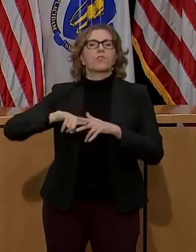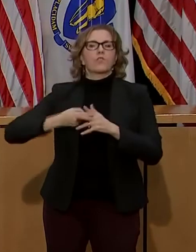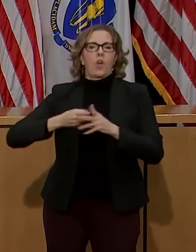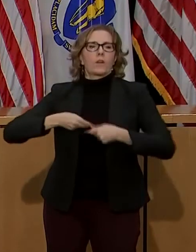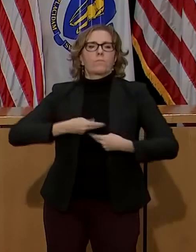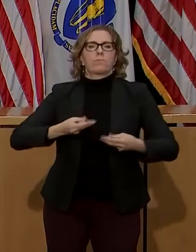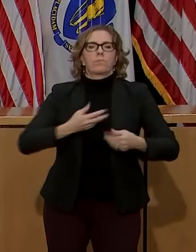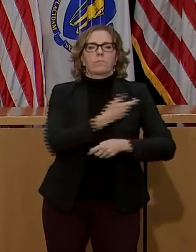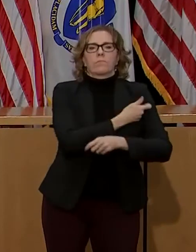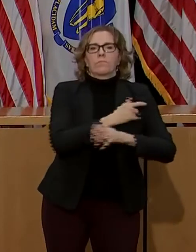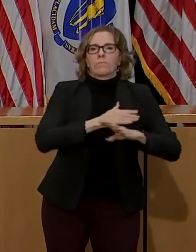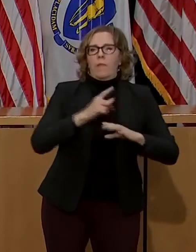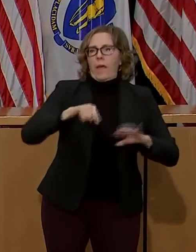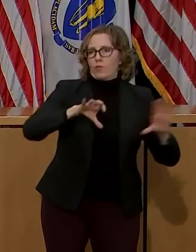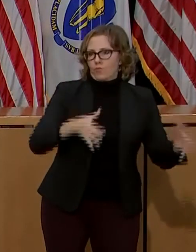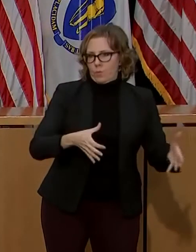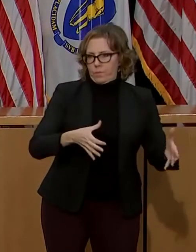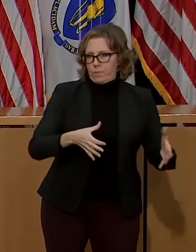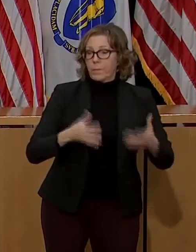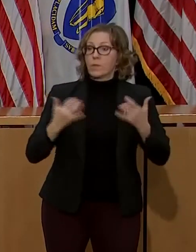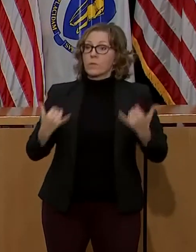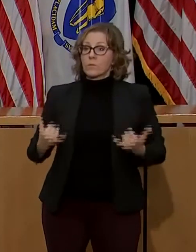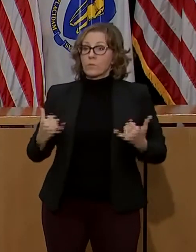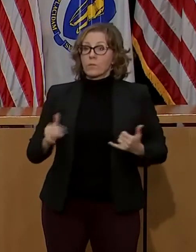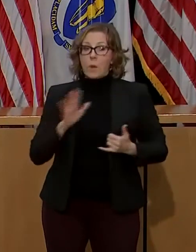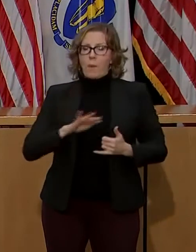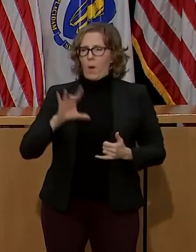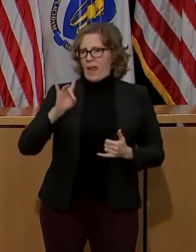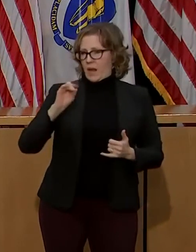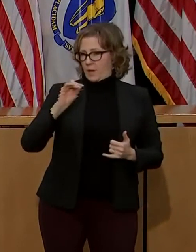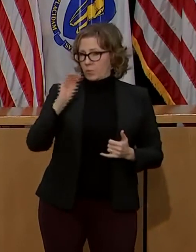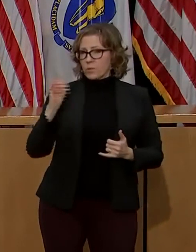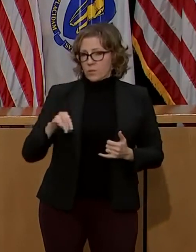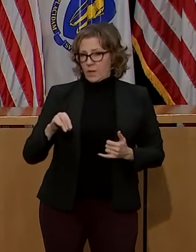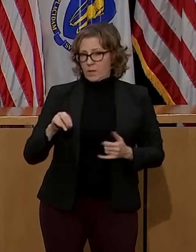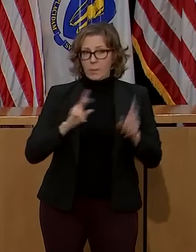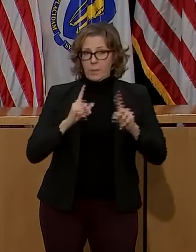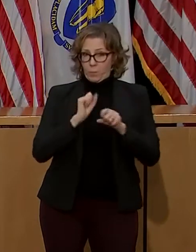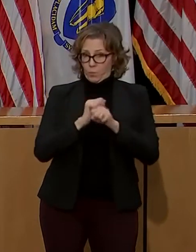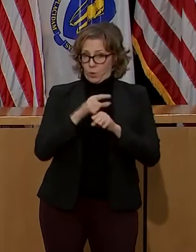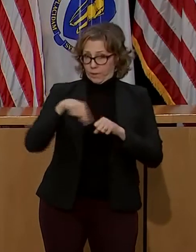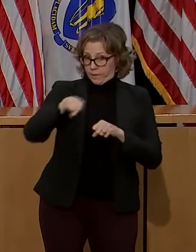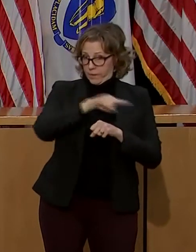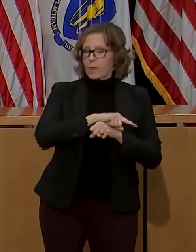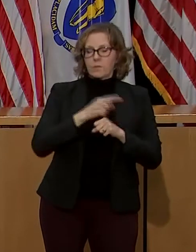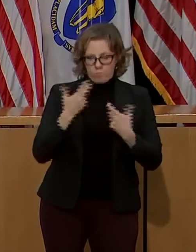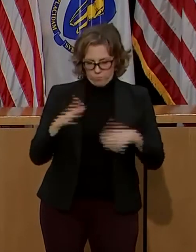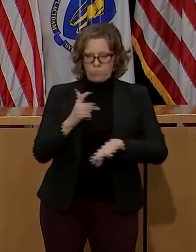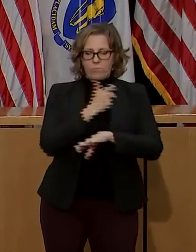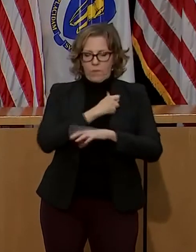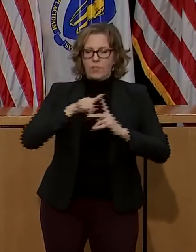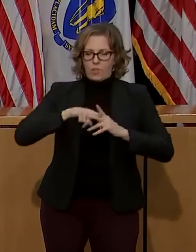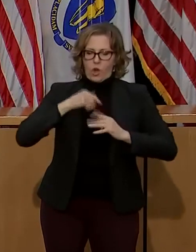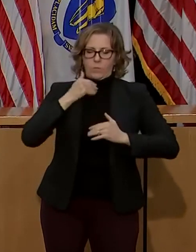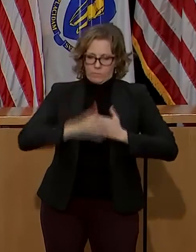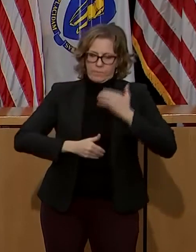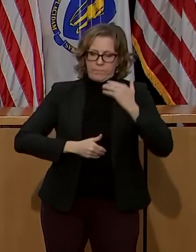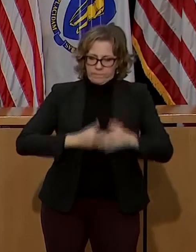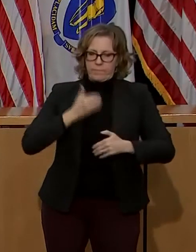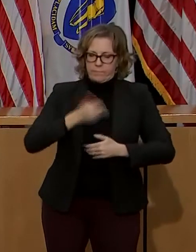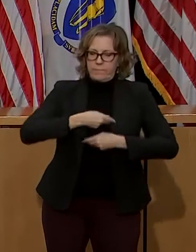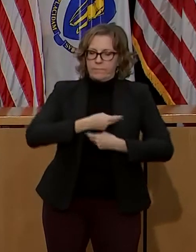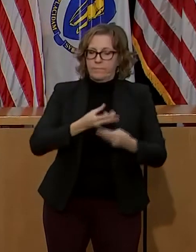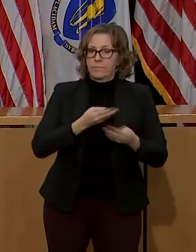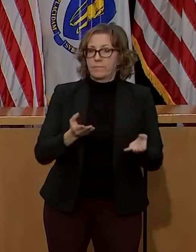80% of our congregate care providers self-report that vaccination clinics have commenced at more than 850